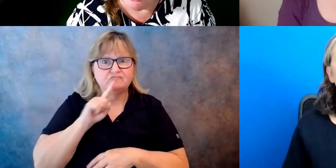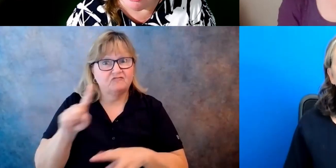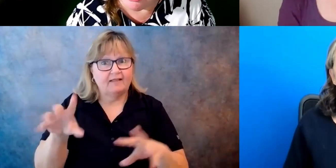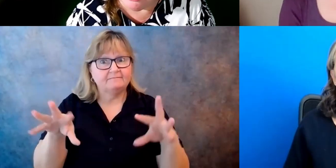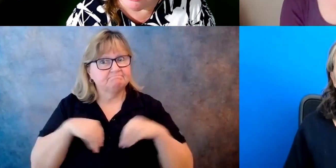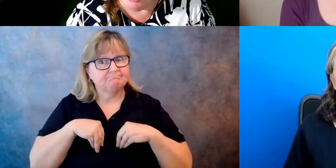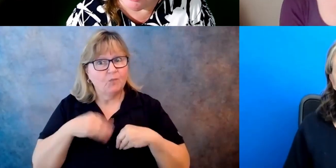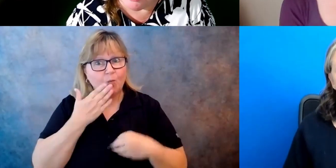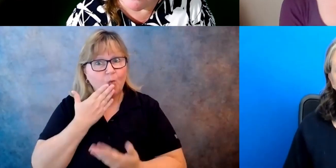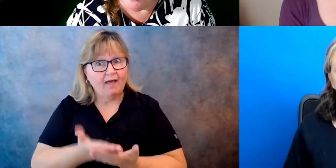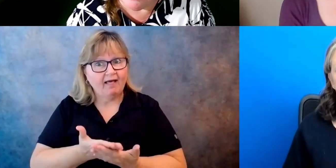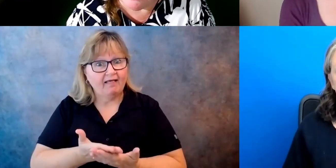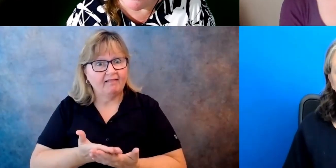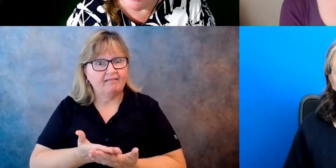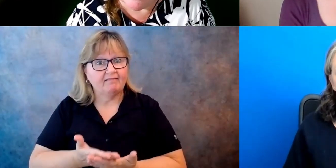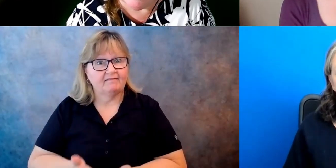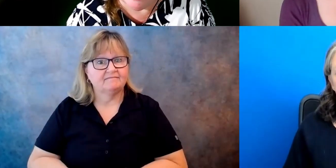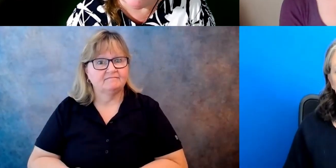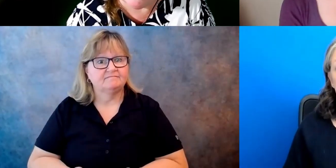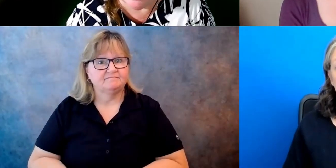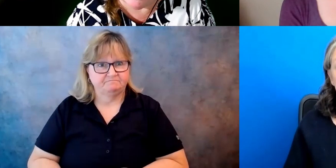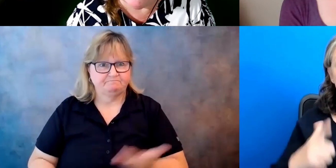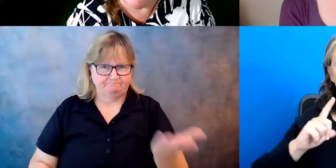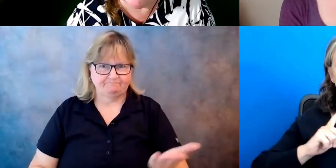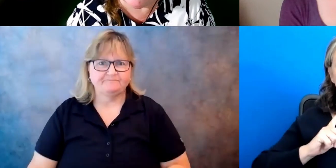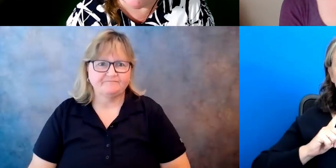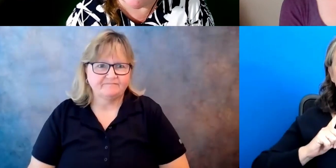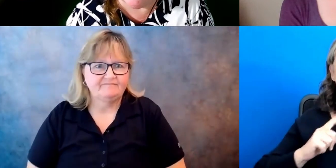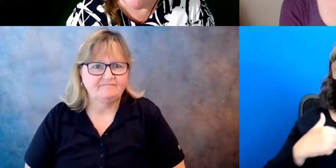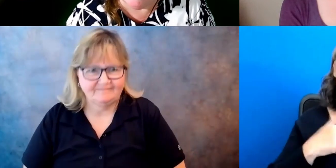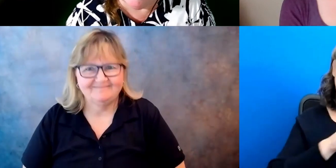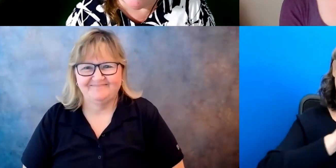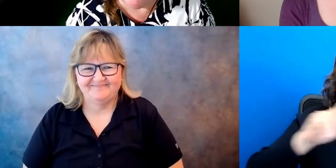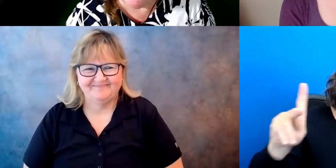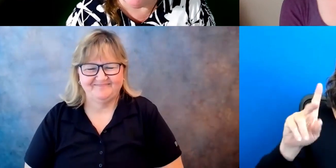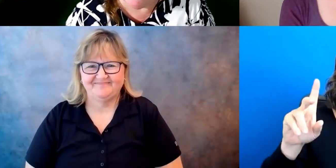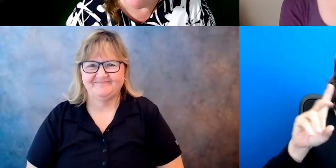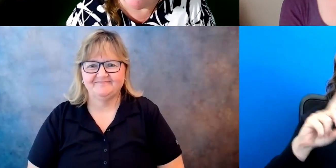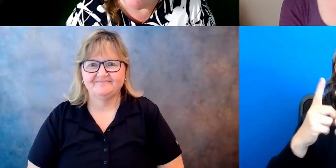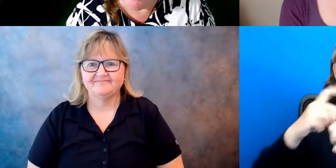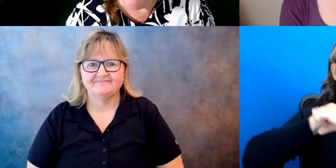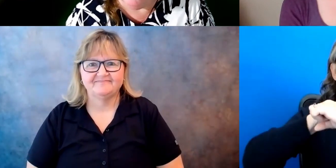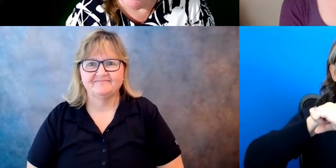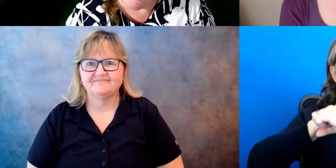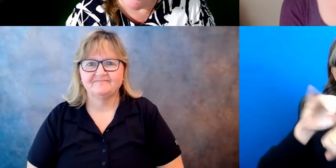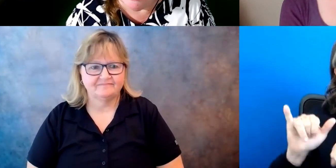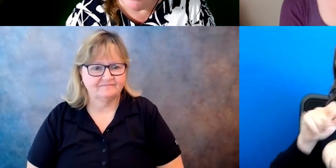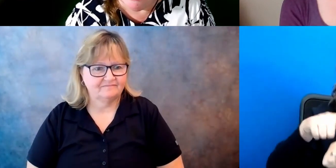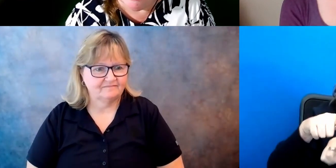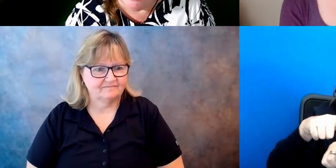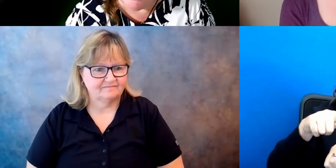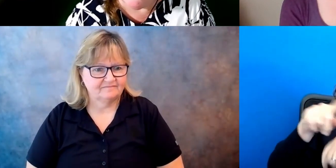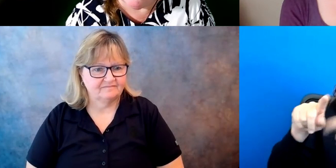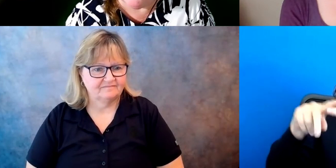returned to the Department of Defense after my detail. And it was around that time that Pat Morrissey